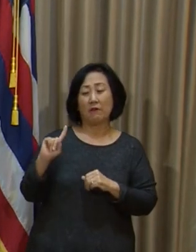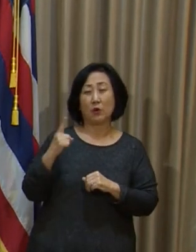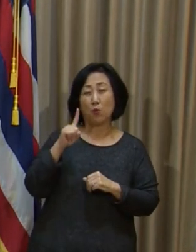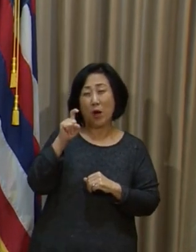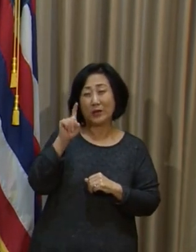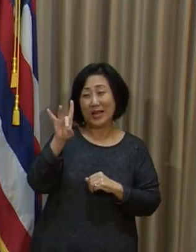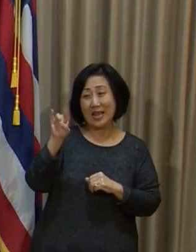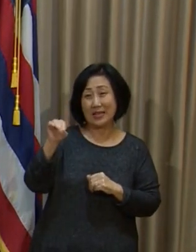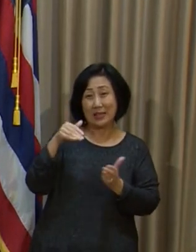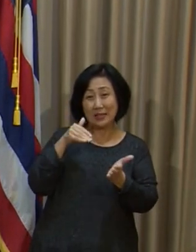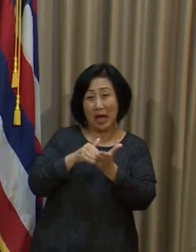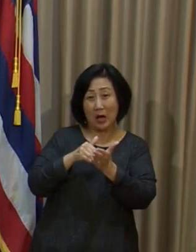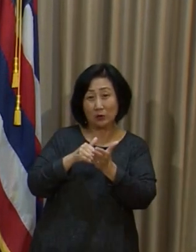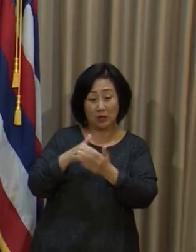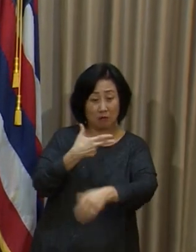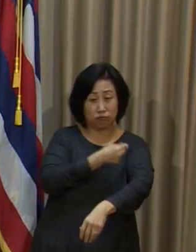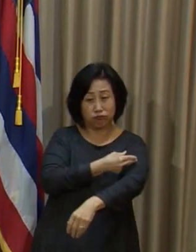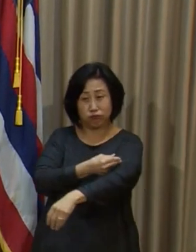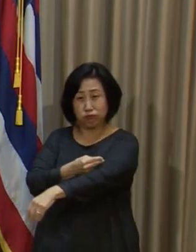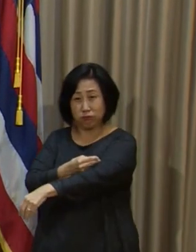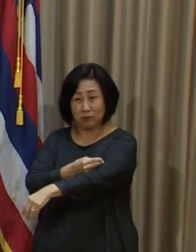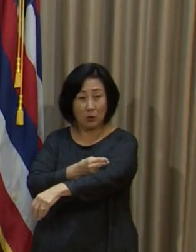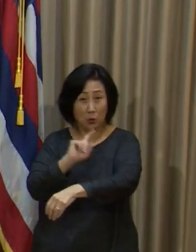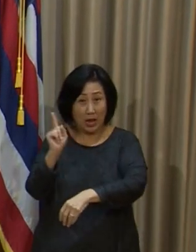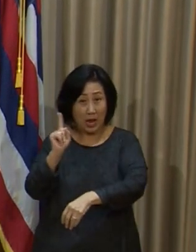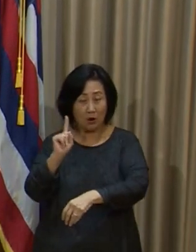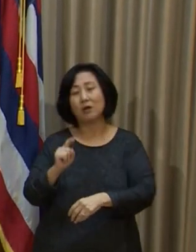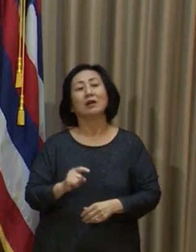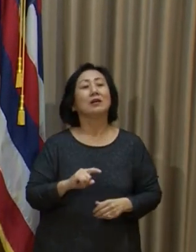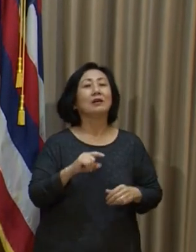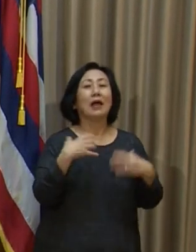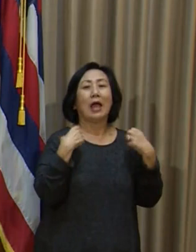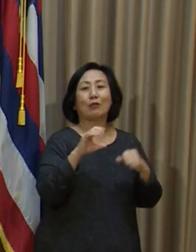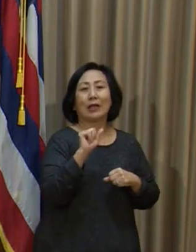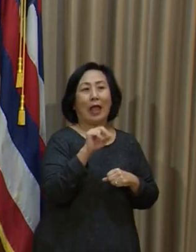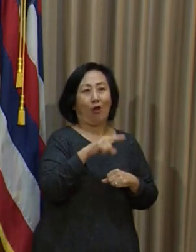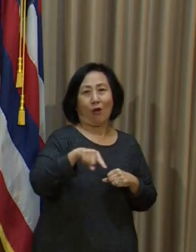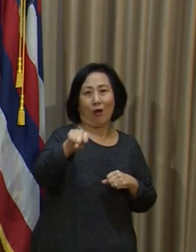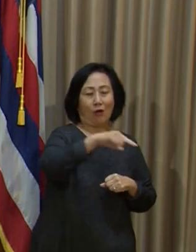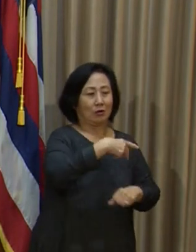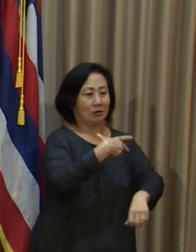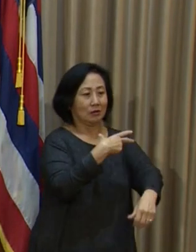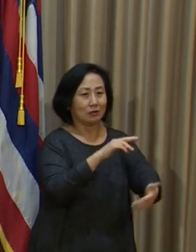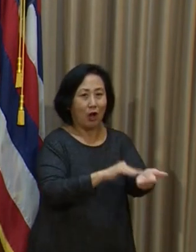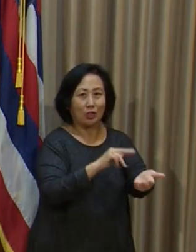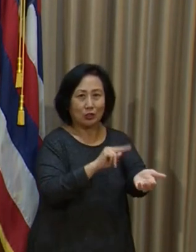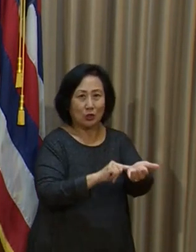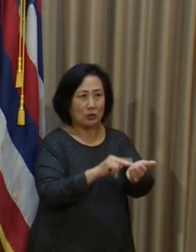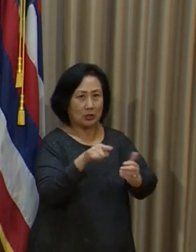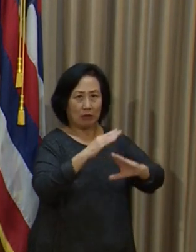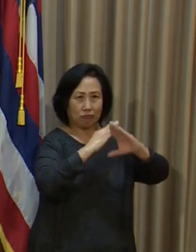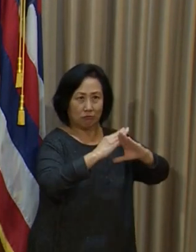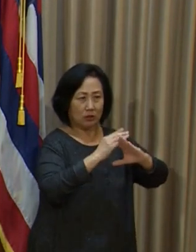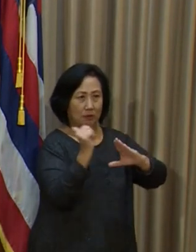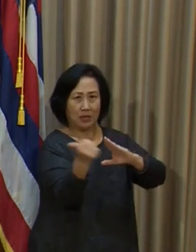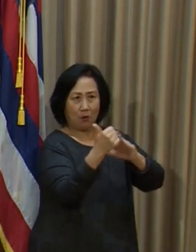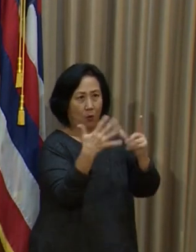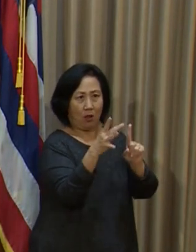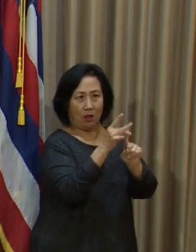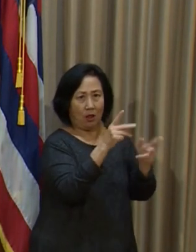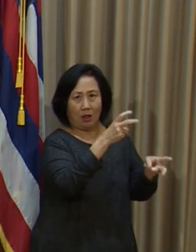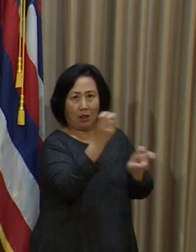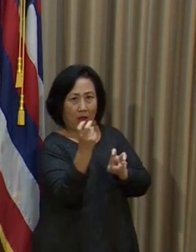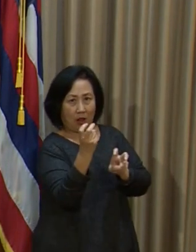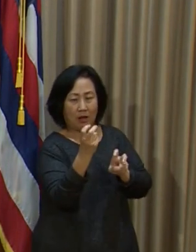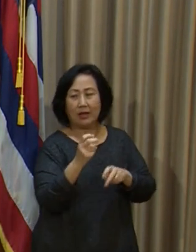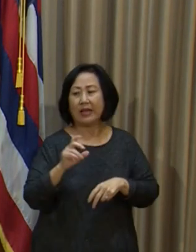,000 doses or so have gone, I'll remind people, to the healthcare community so that they don't get sick in case of a variant like this, which